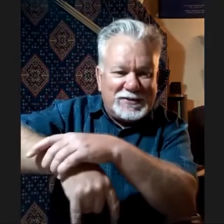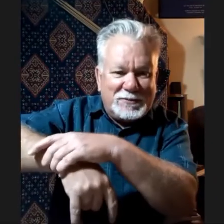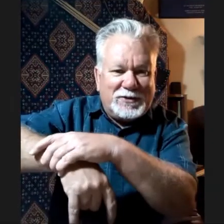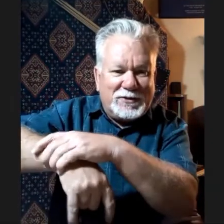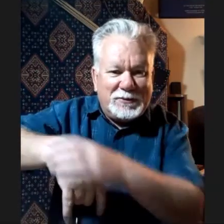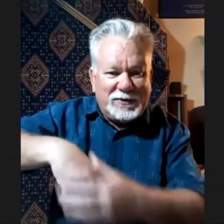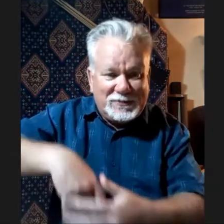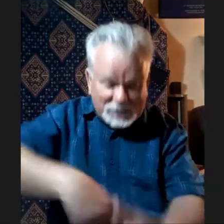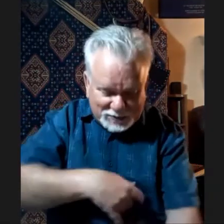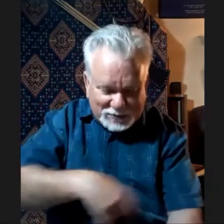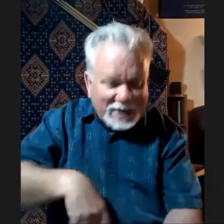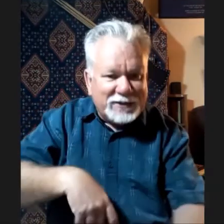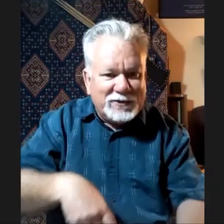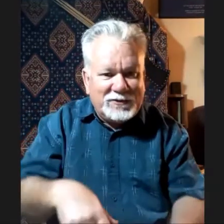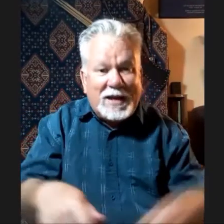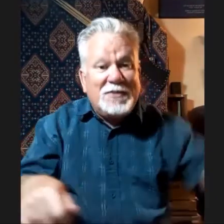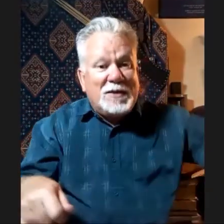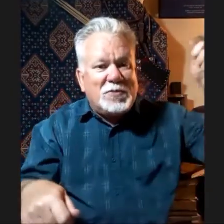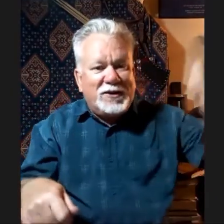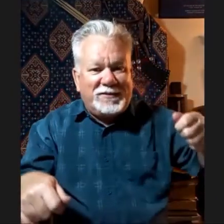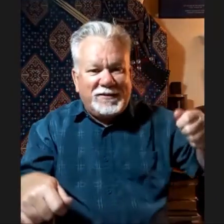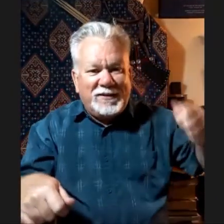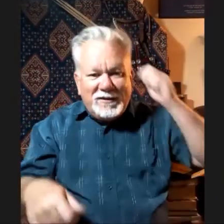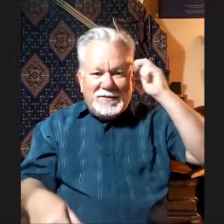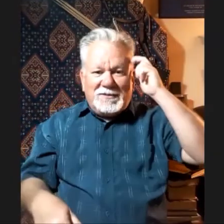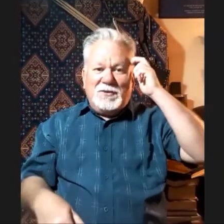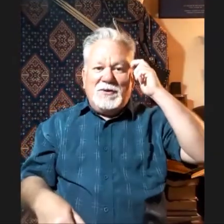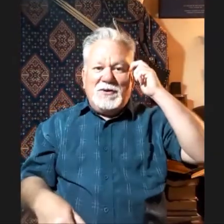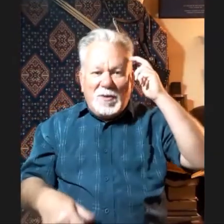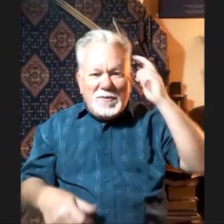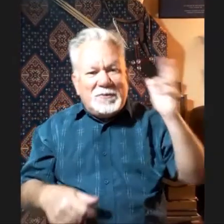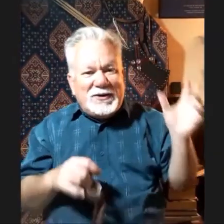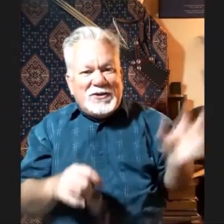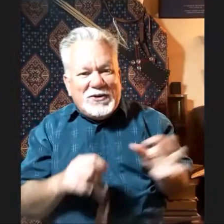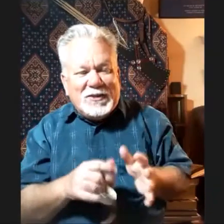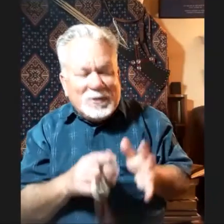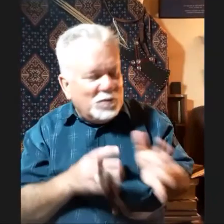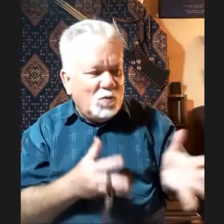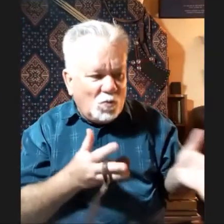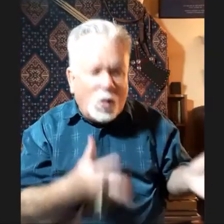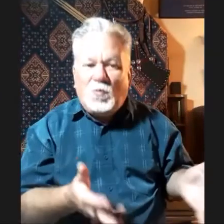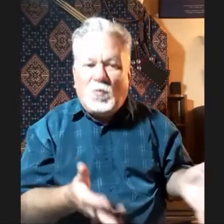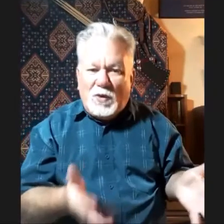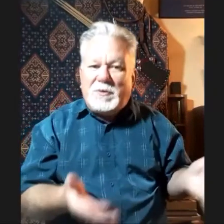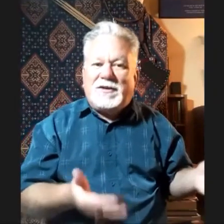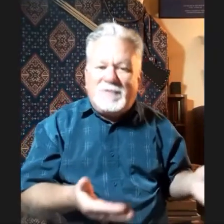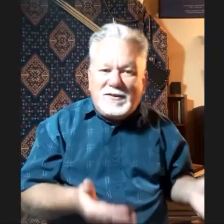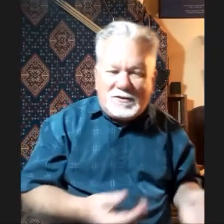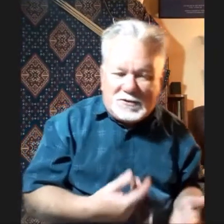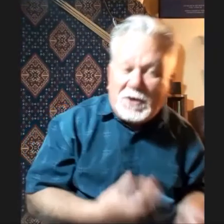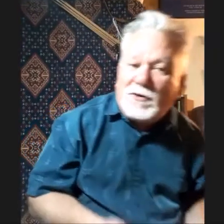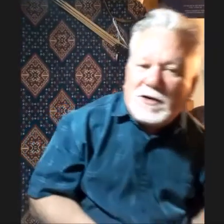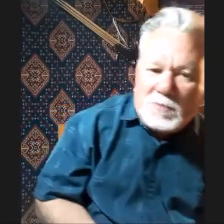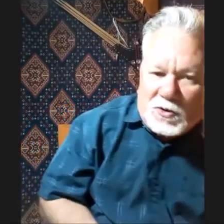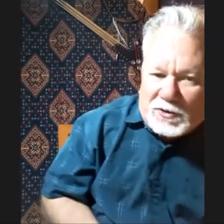went on their wrist just hanging loose and their bracer. So, I mean, we knew that what we would consider totally modern